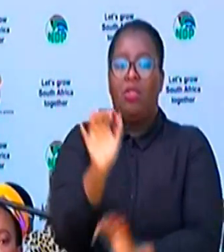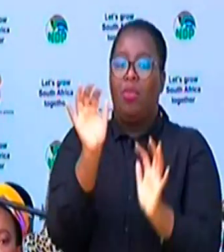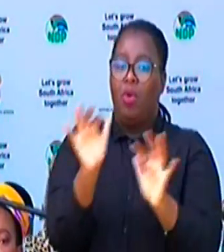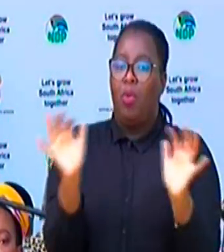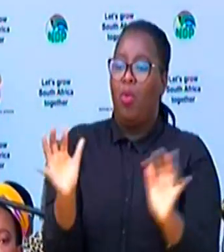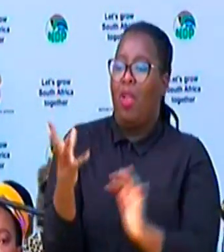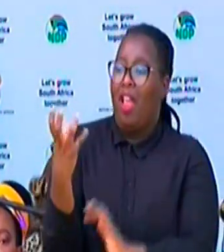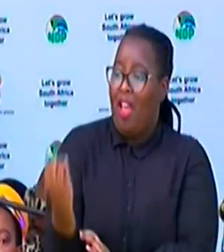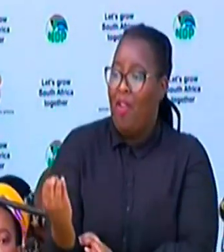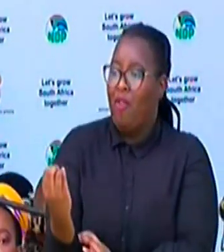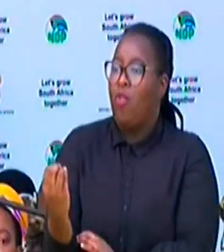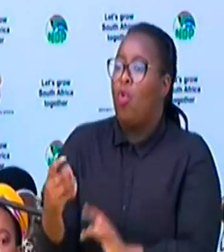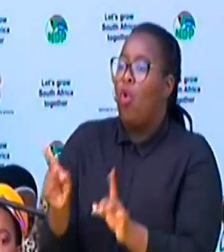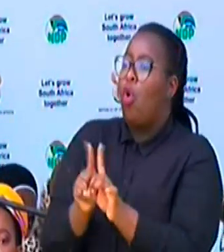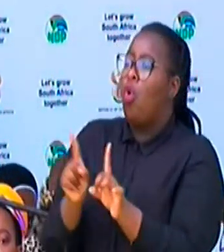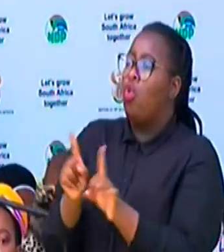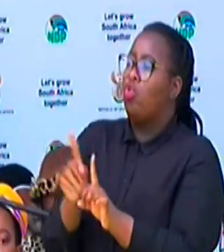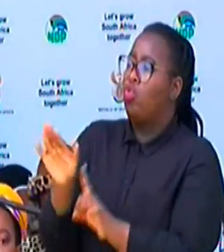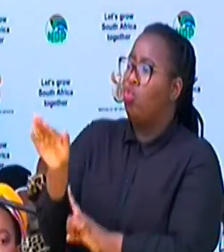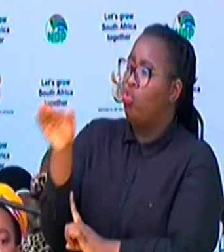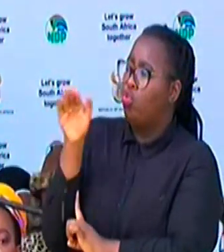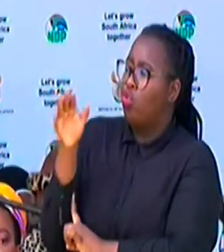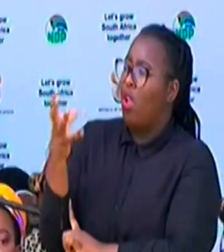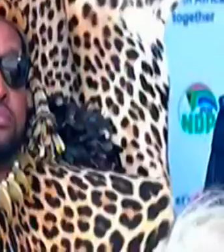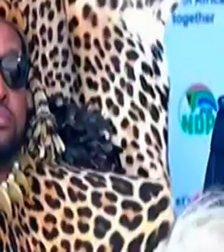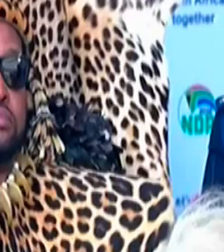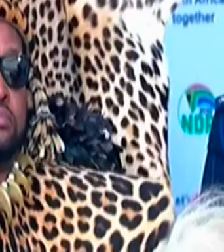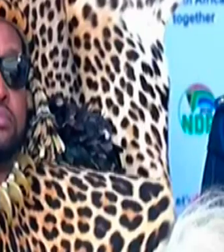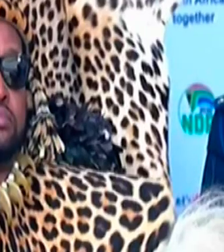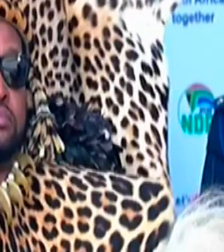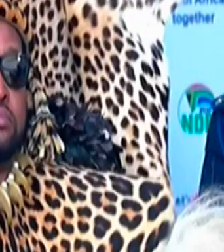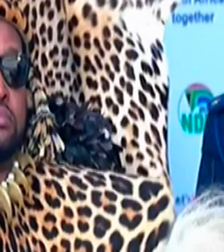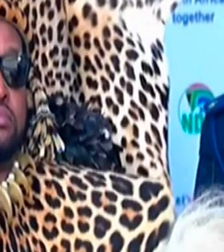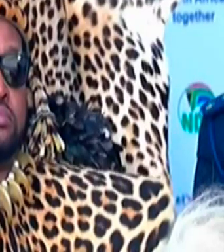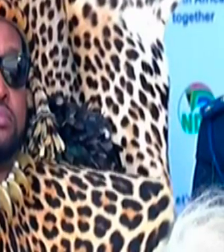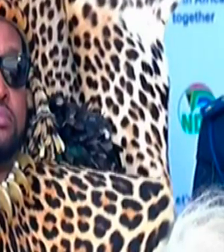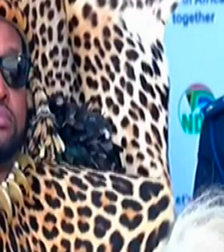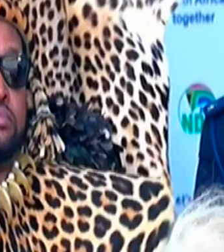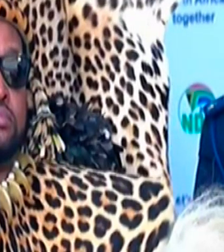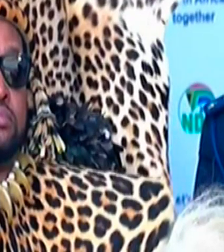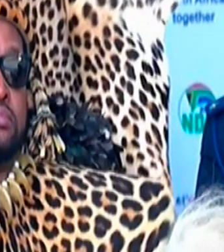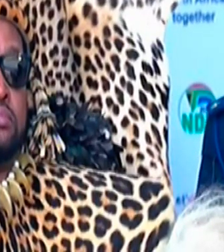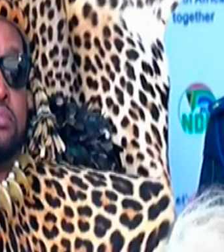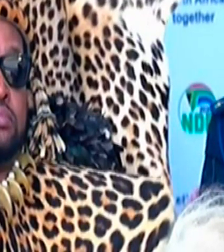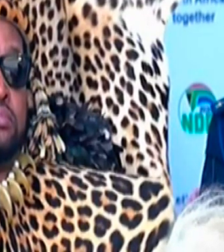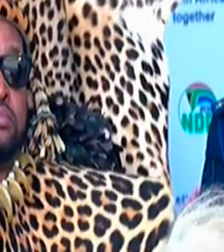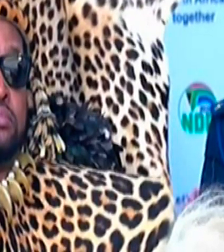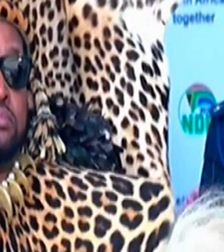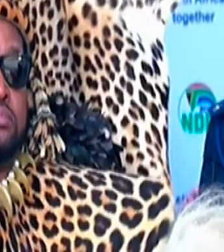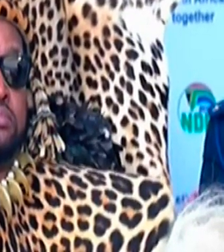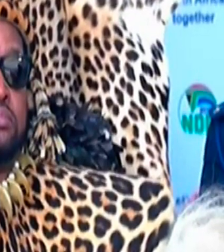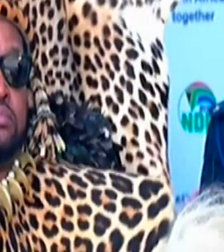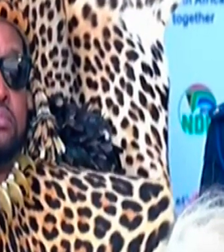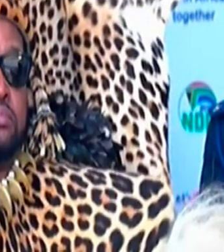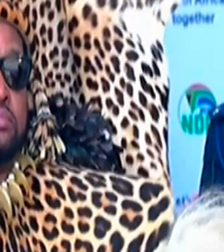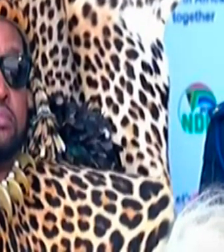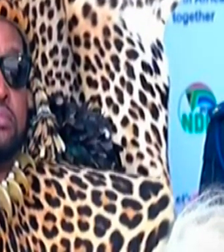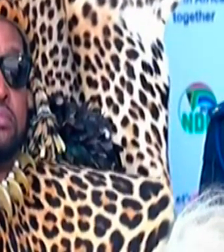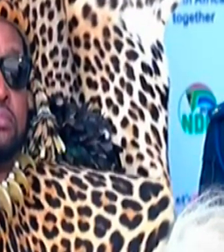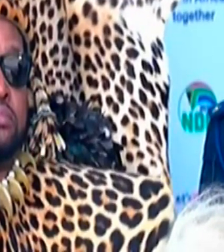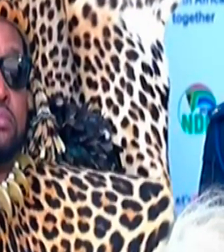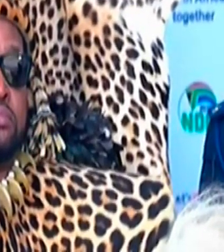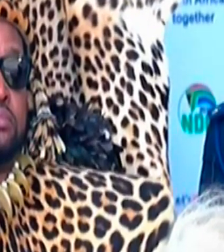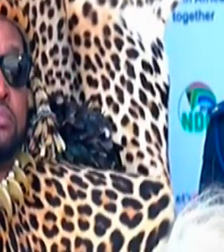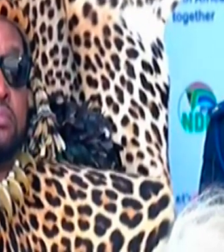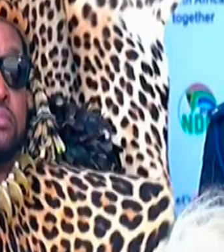Amazulu then circulated different places according to King's preferences. We still have major settlements of